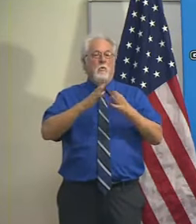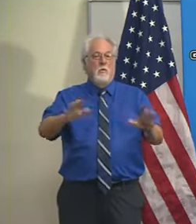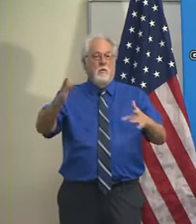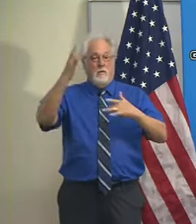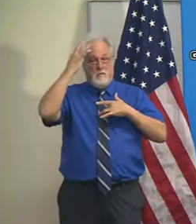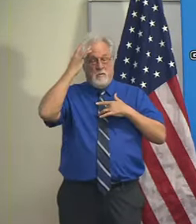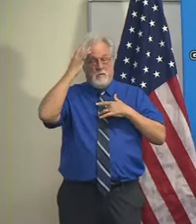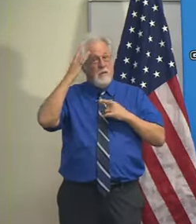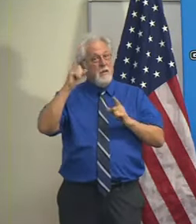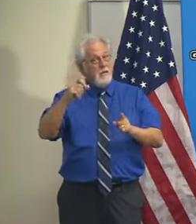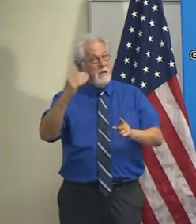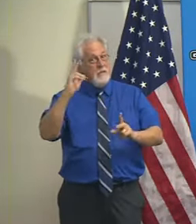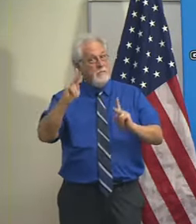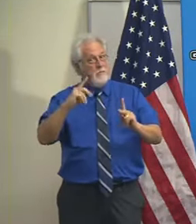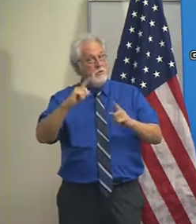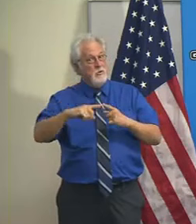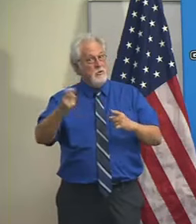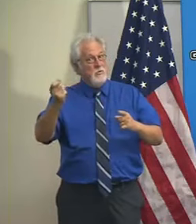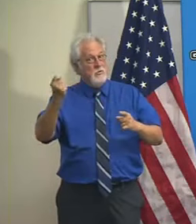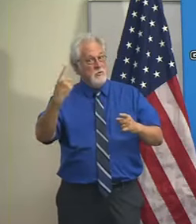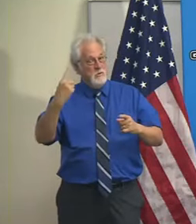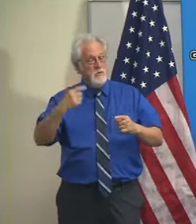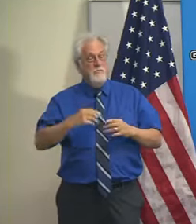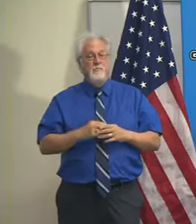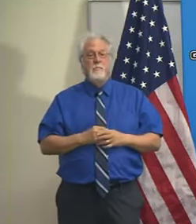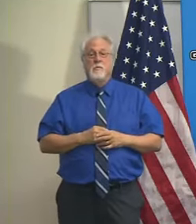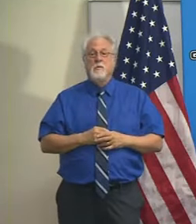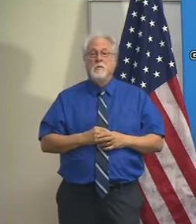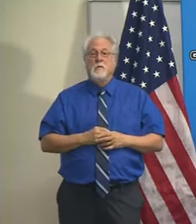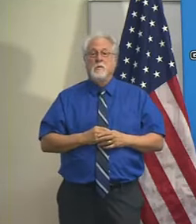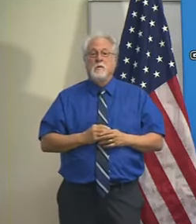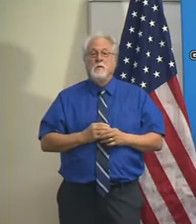I need people to understand.